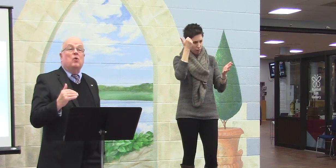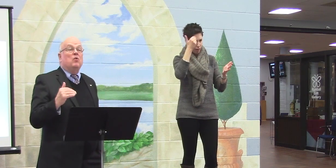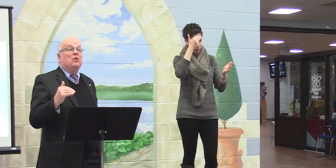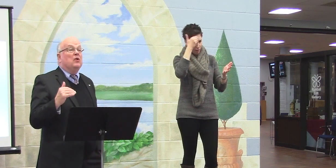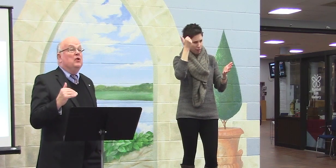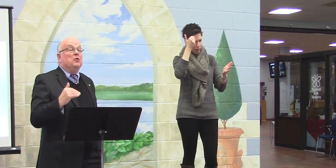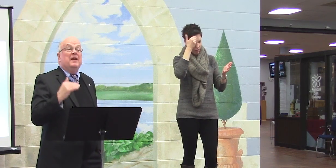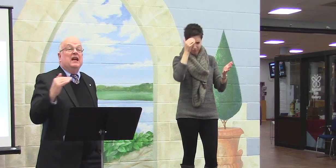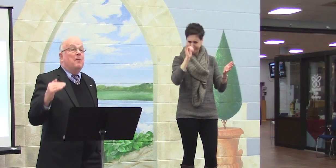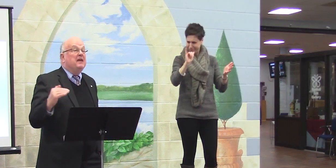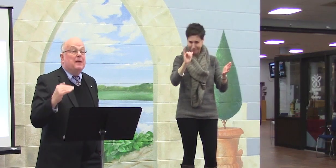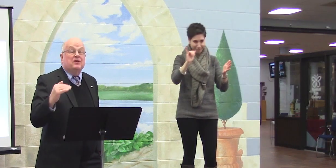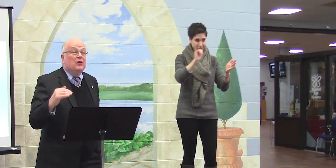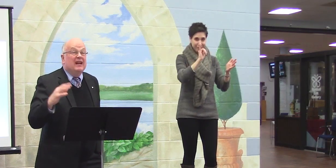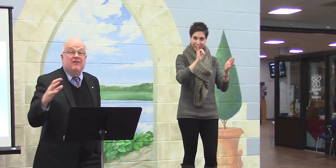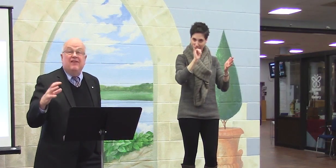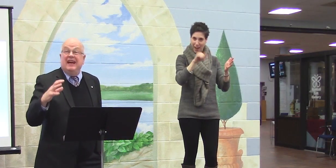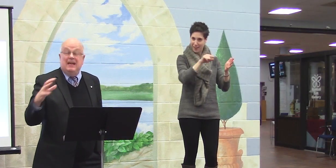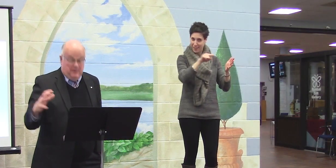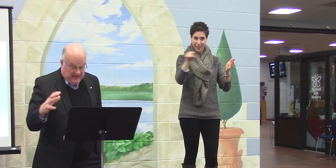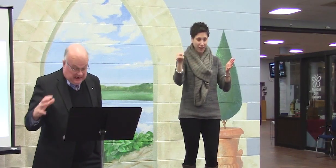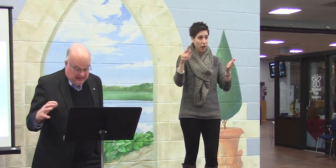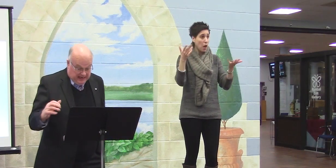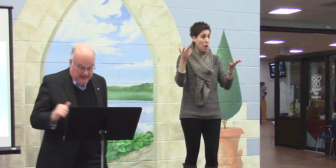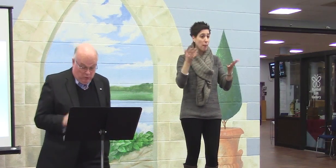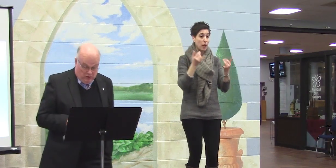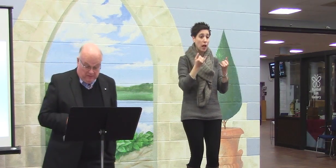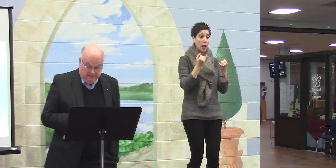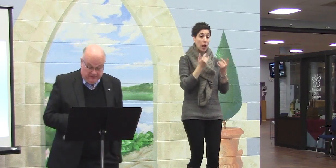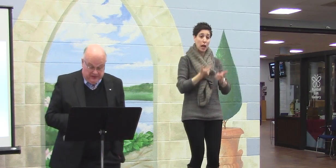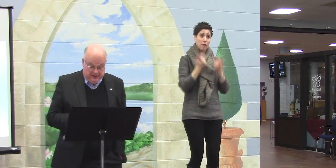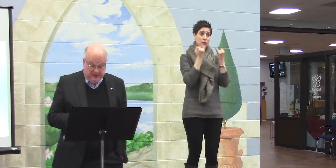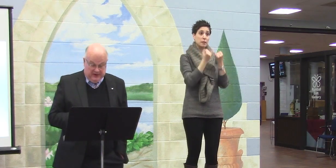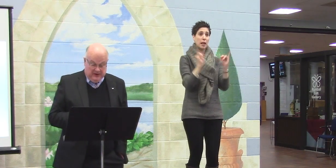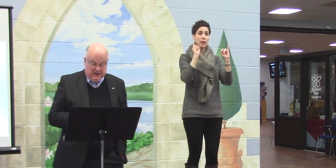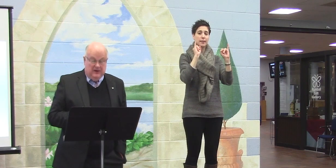Also, you may not be able to live independently anymore.